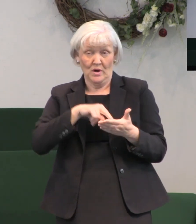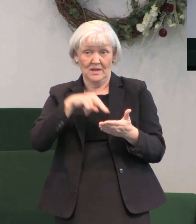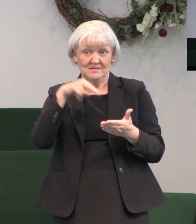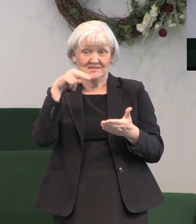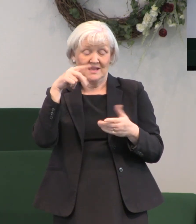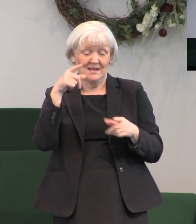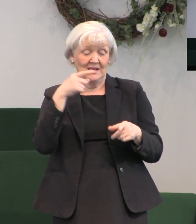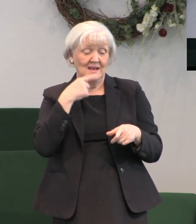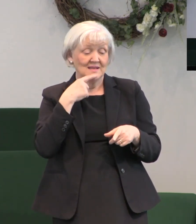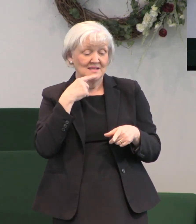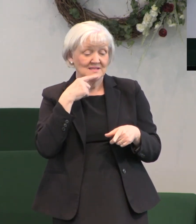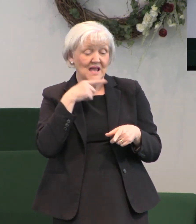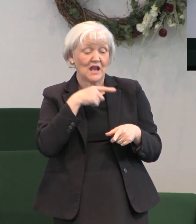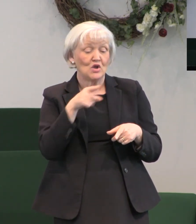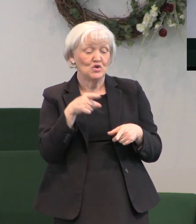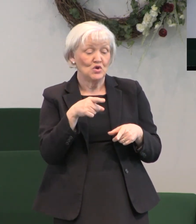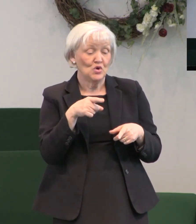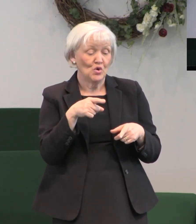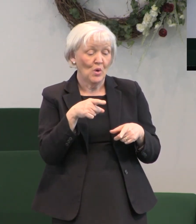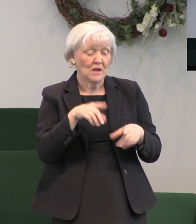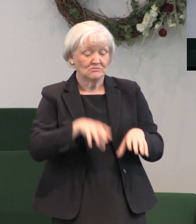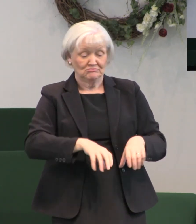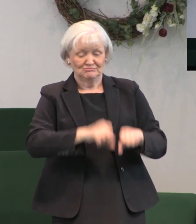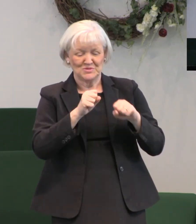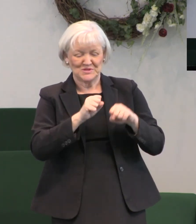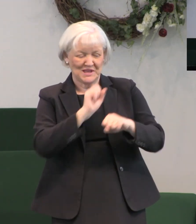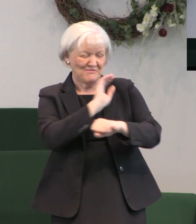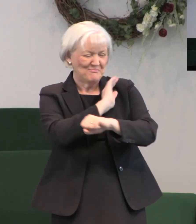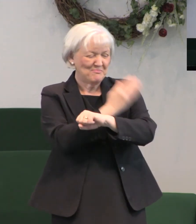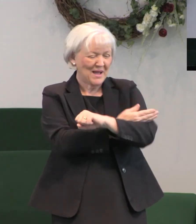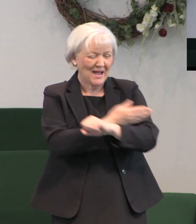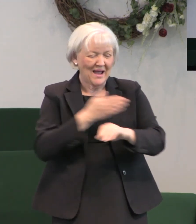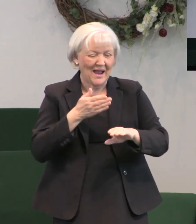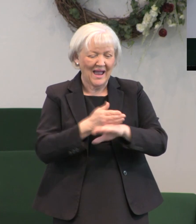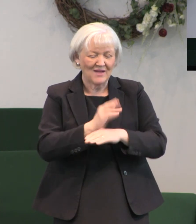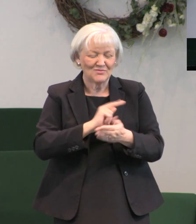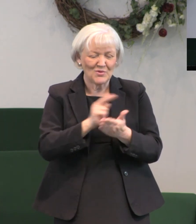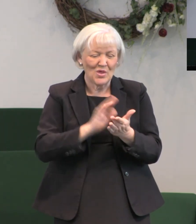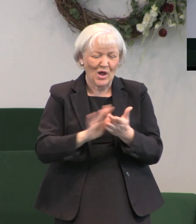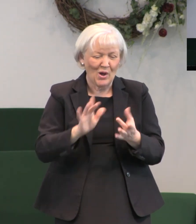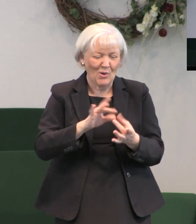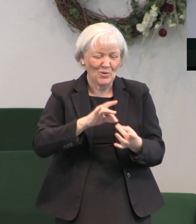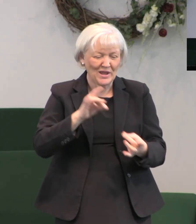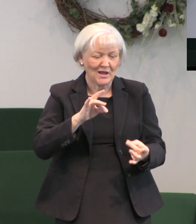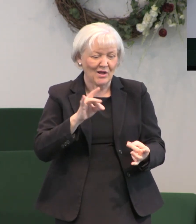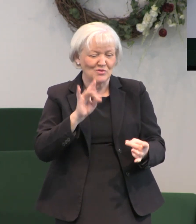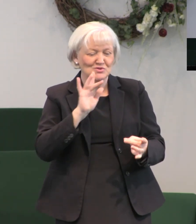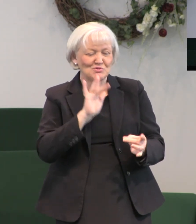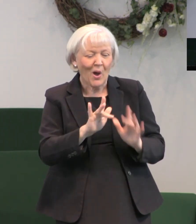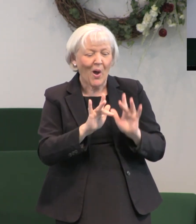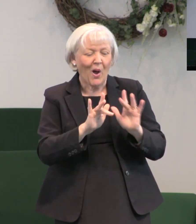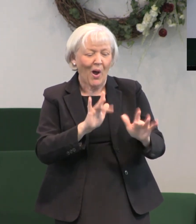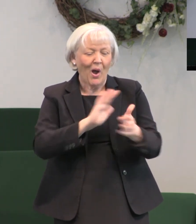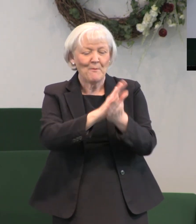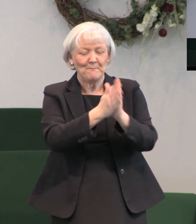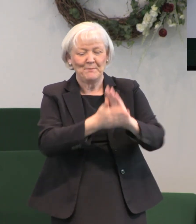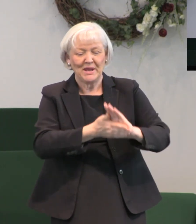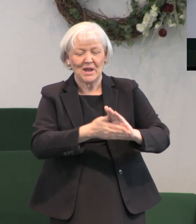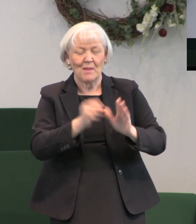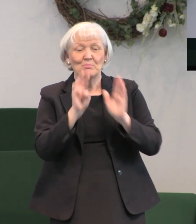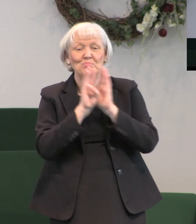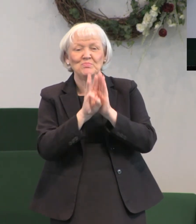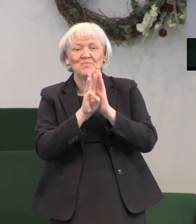he said and you shall receive power after the holy ghost has come upon you and you shall be witnesses unto me in Jerusalem